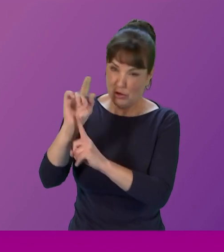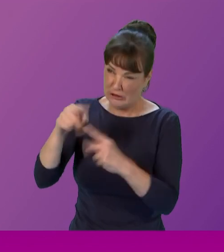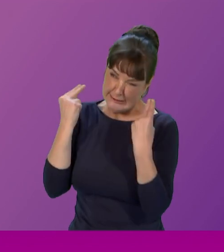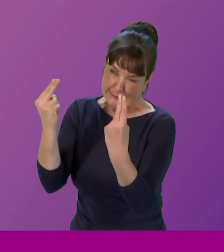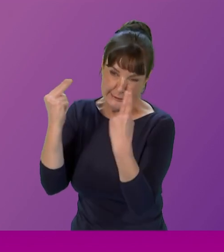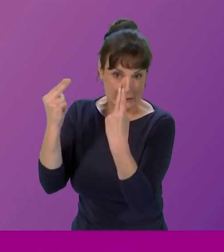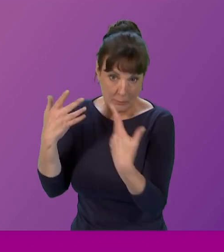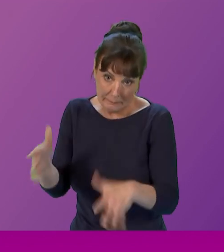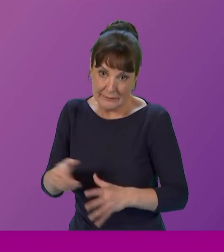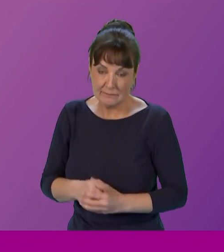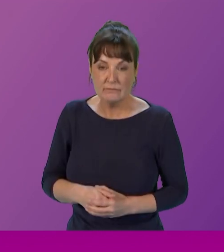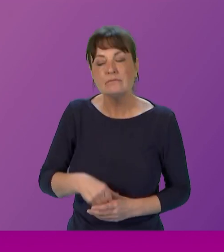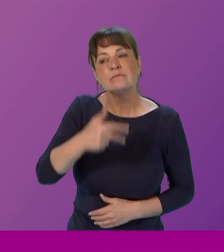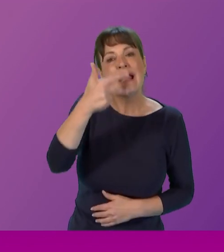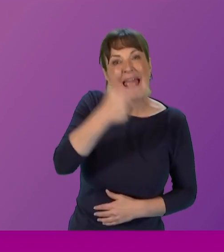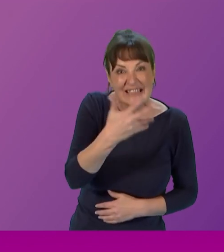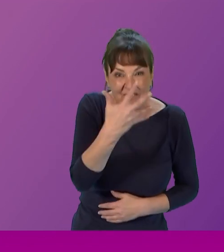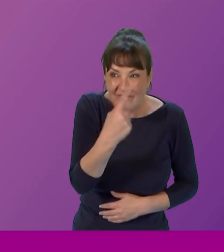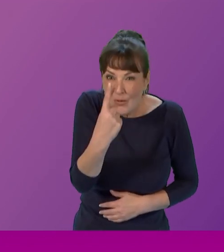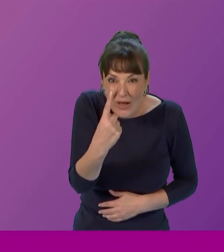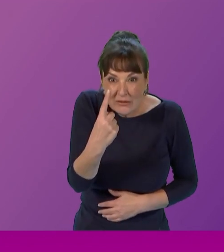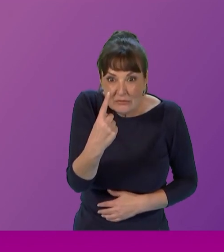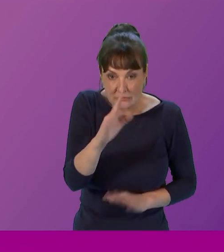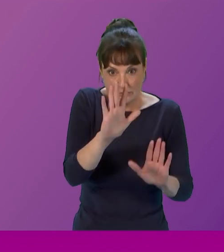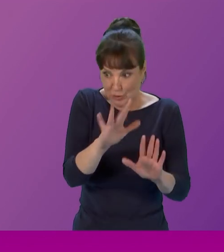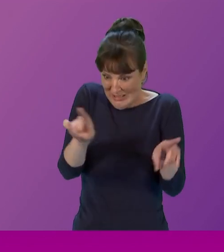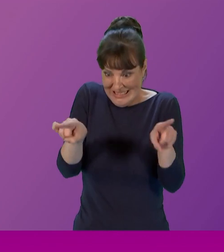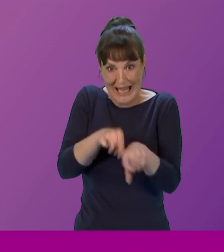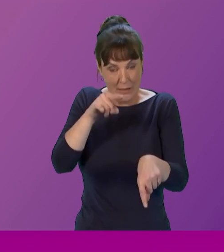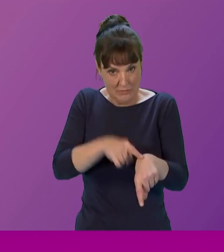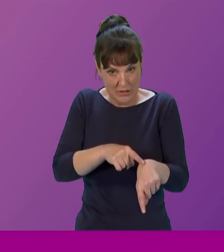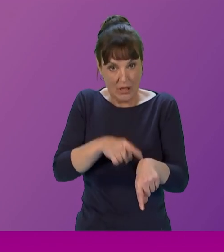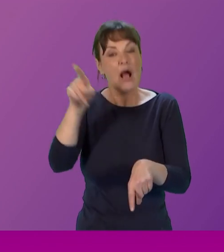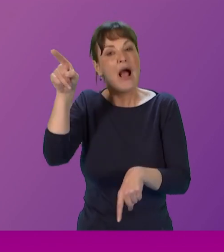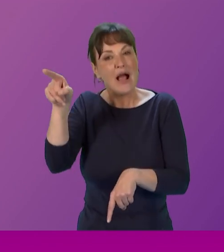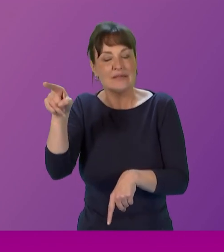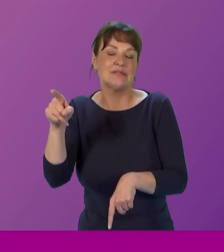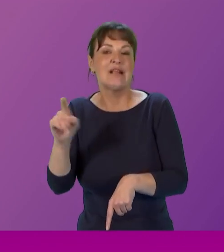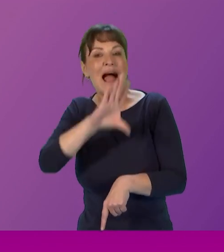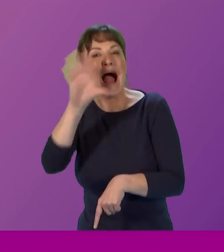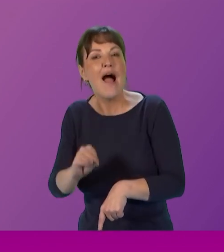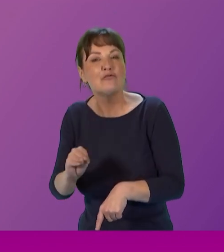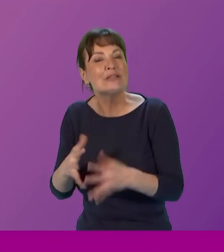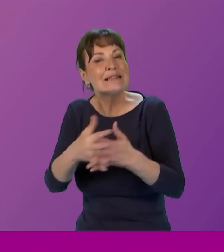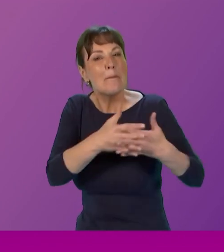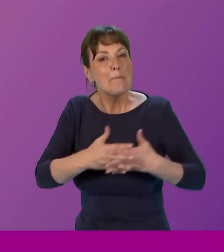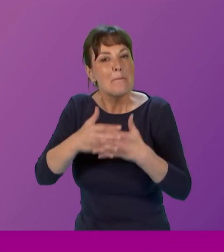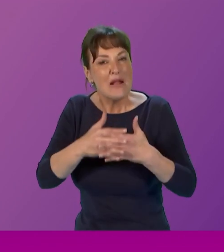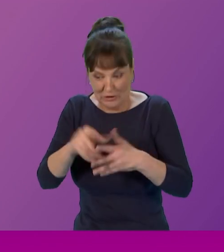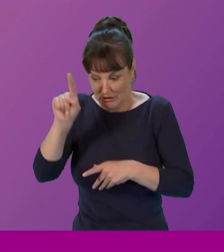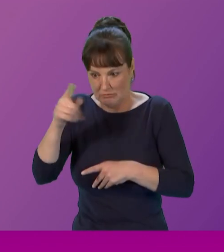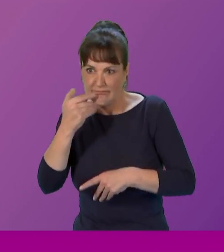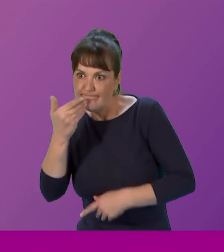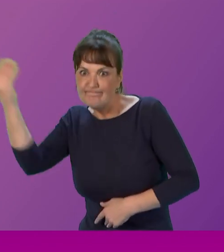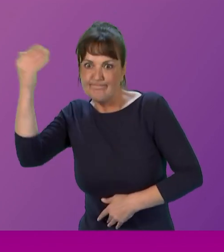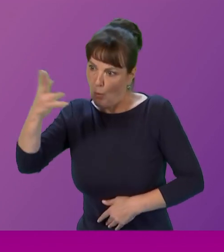in 1851 so the same year as the african-american abolitionist and women's rights activist sojourner truth gave her entire